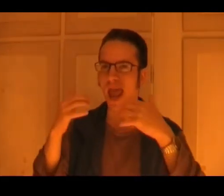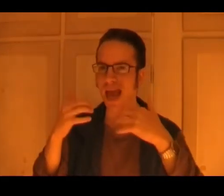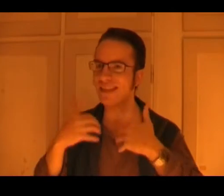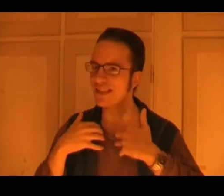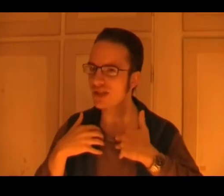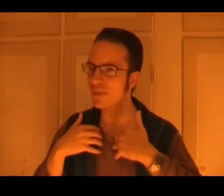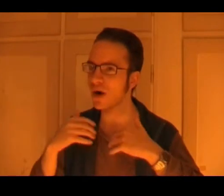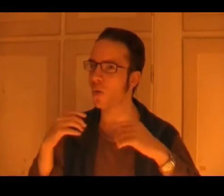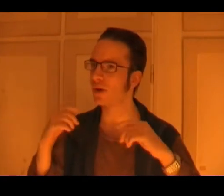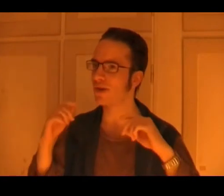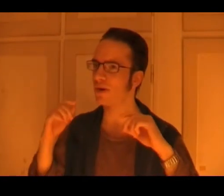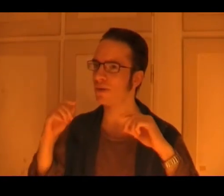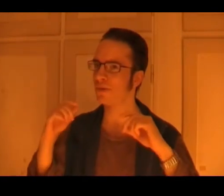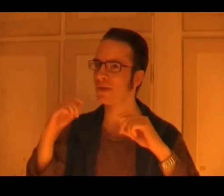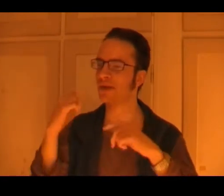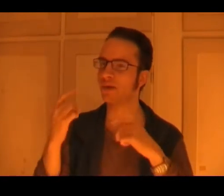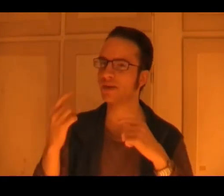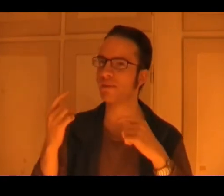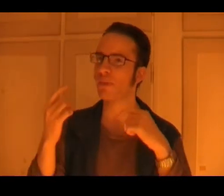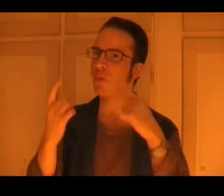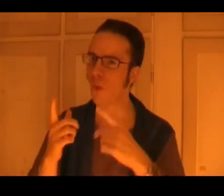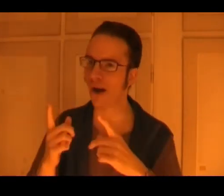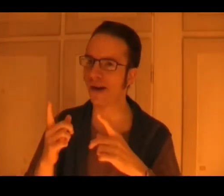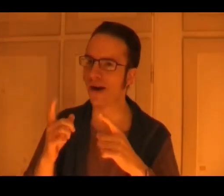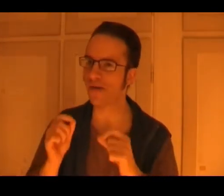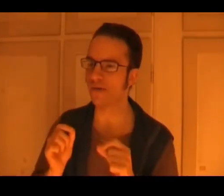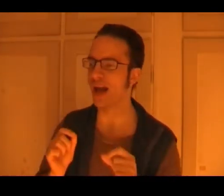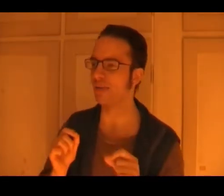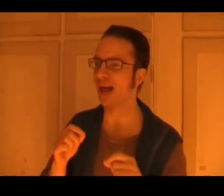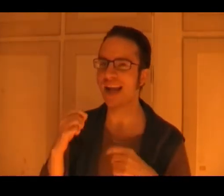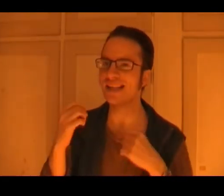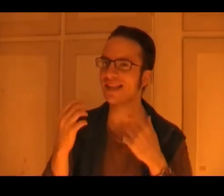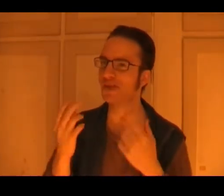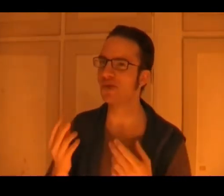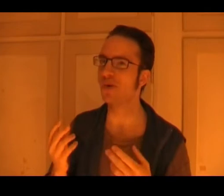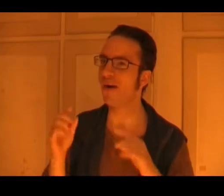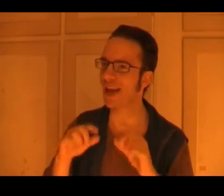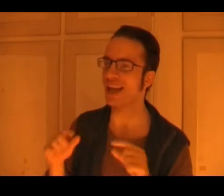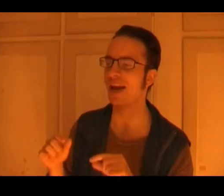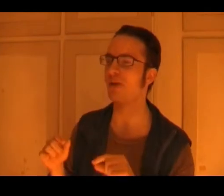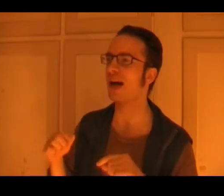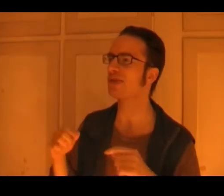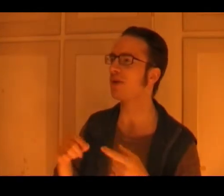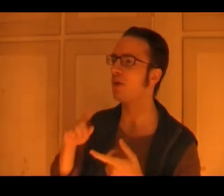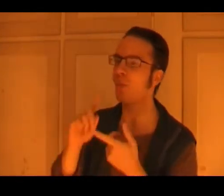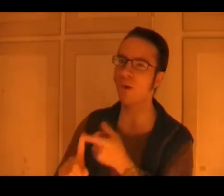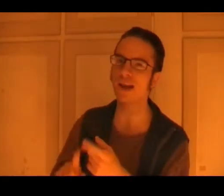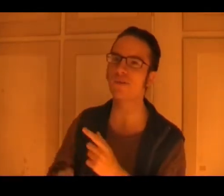is it just me, or was there, did there only seem to be one of every animal, I didn't see two of any animal, I saw one elephant,